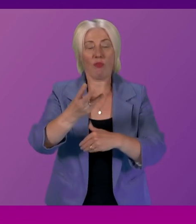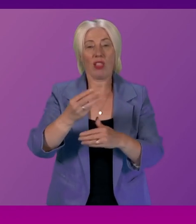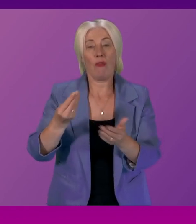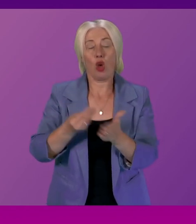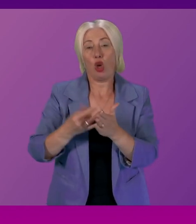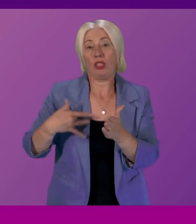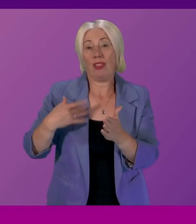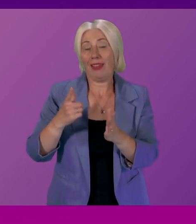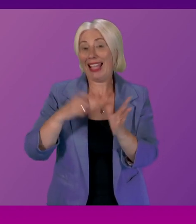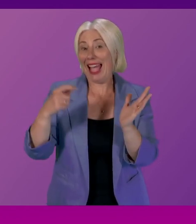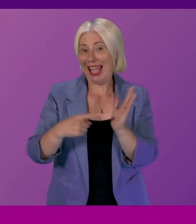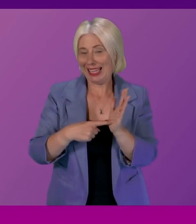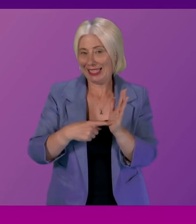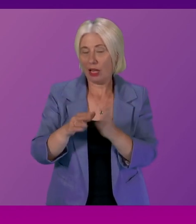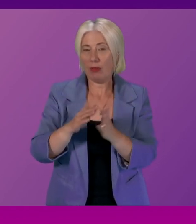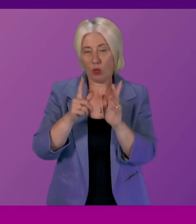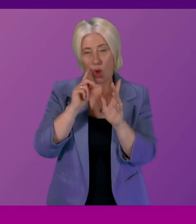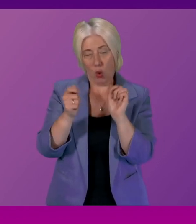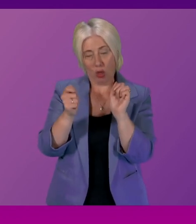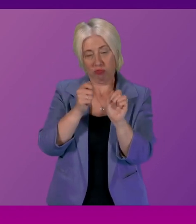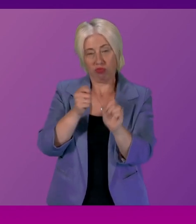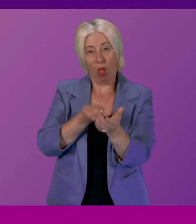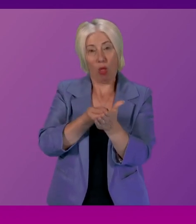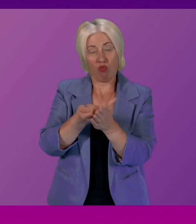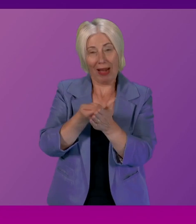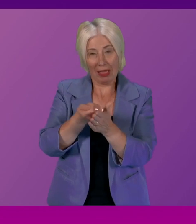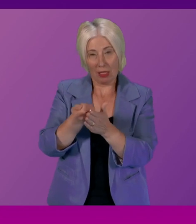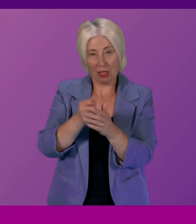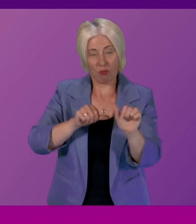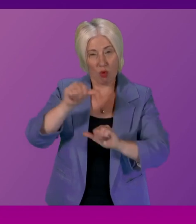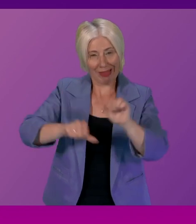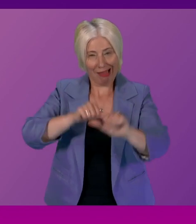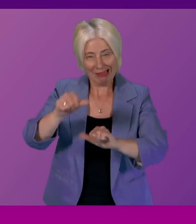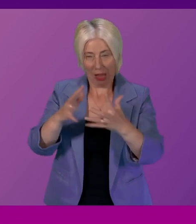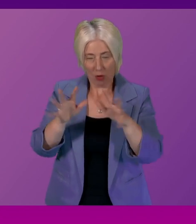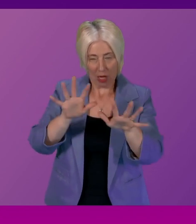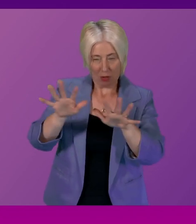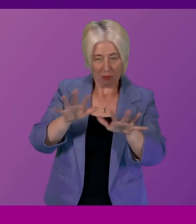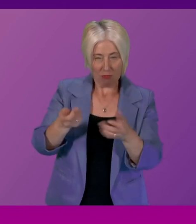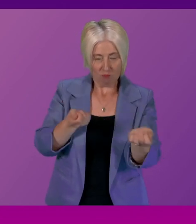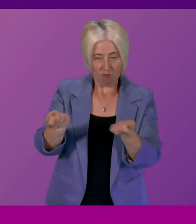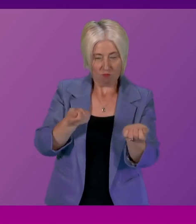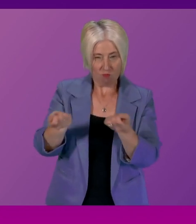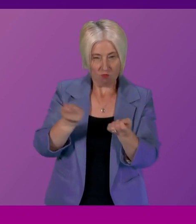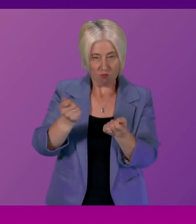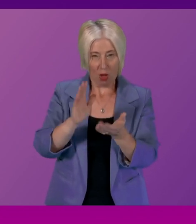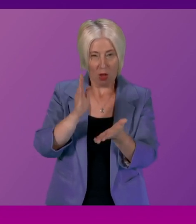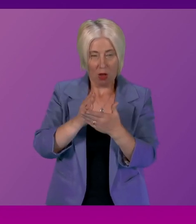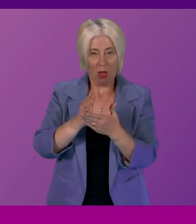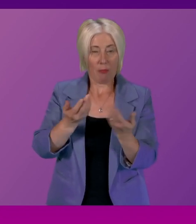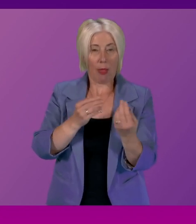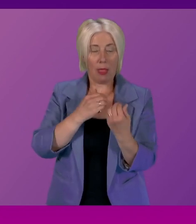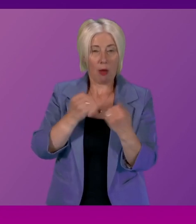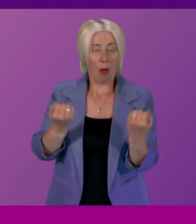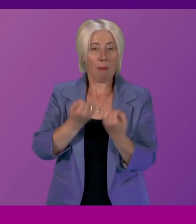reform the current rent adjudication process and that regulation making power of course will be subject